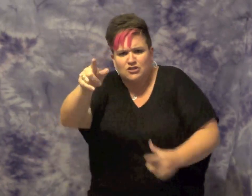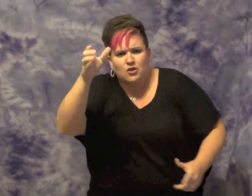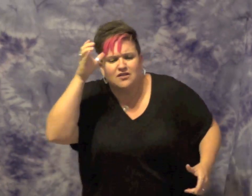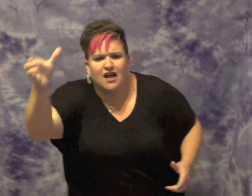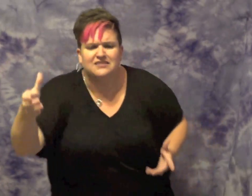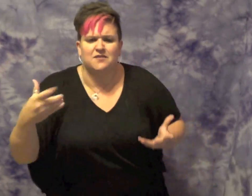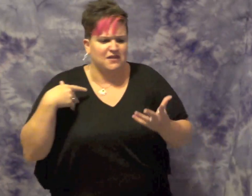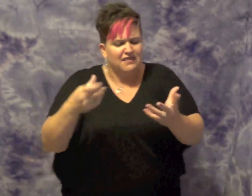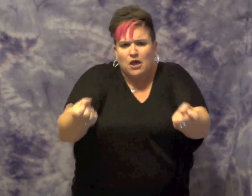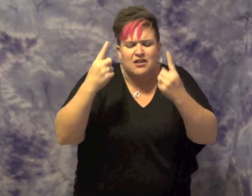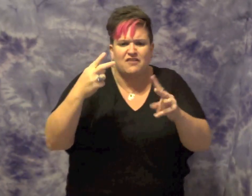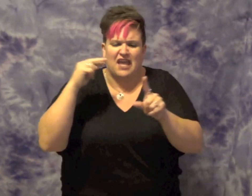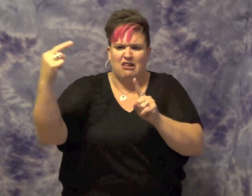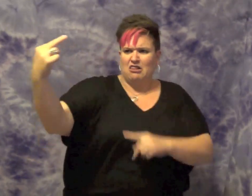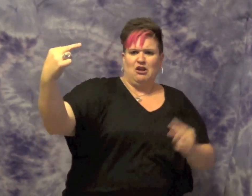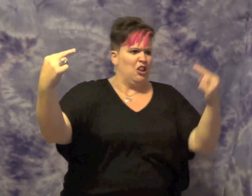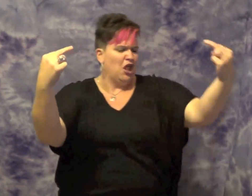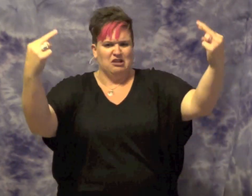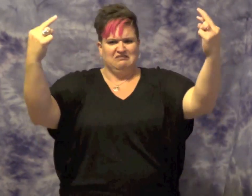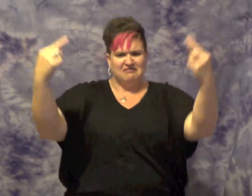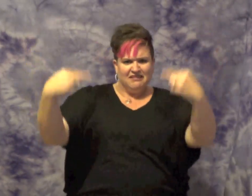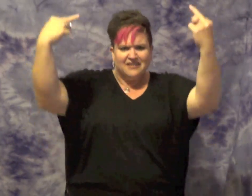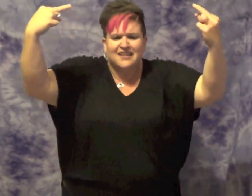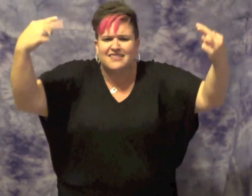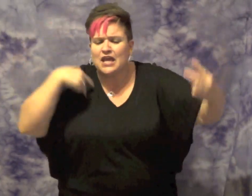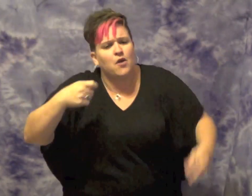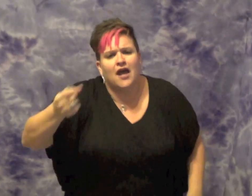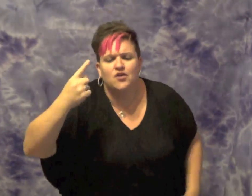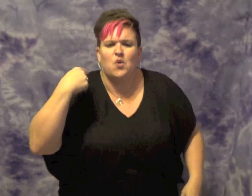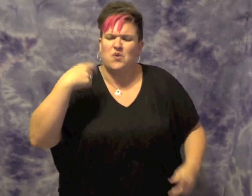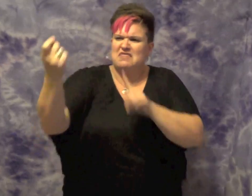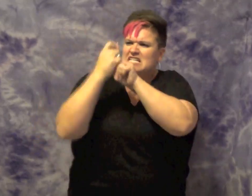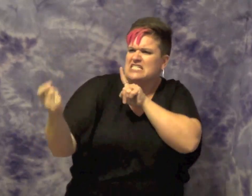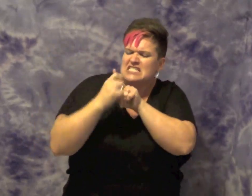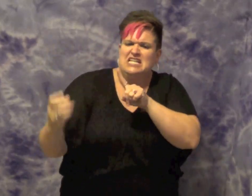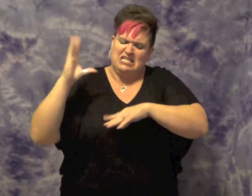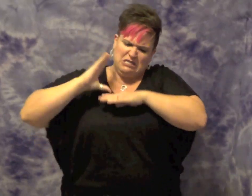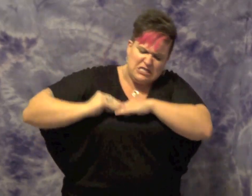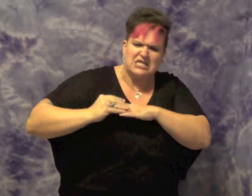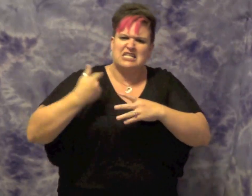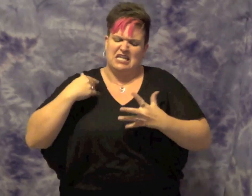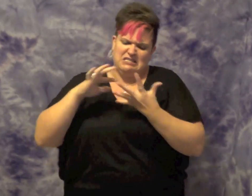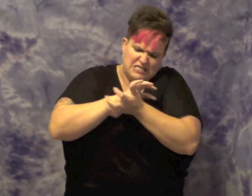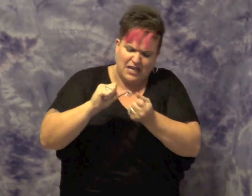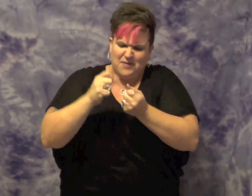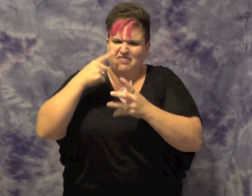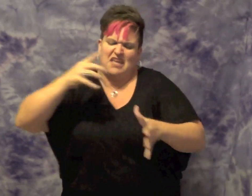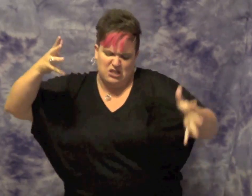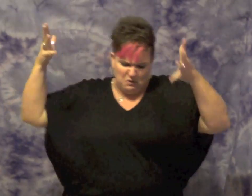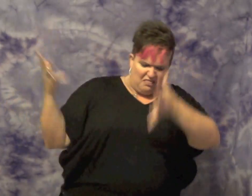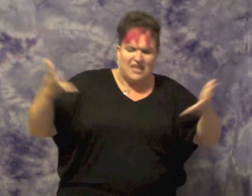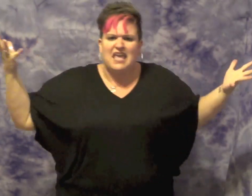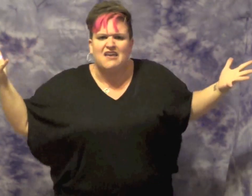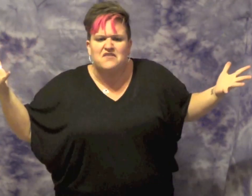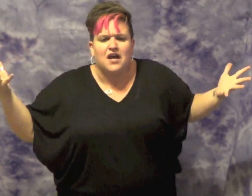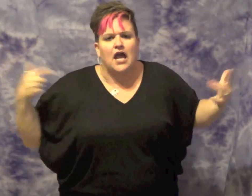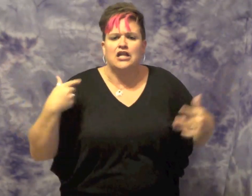staring from the outside, and they judging your end. When they kick you and beat you, then hurt you, then leave you. Laying on the ground like you half of they